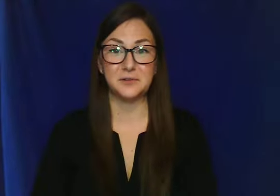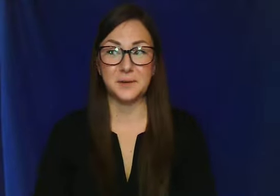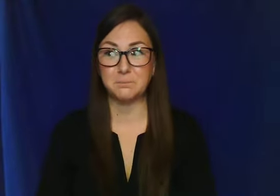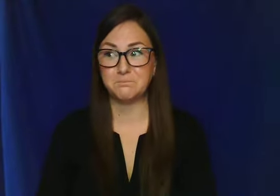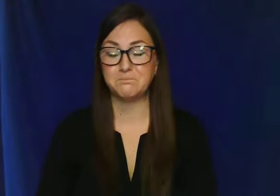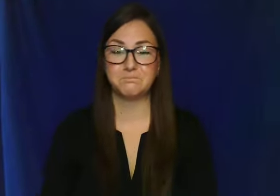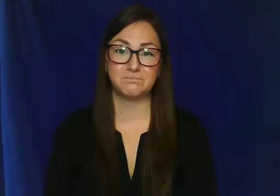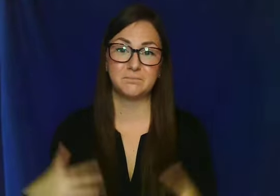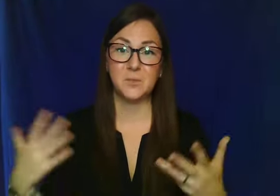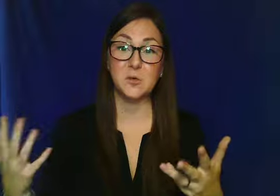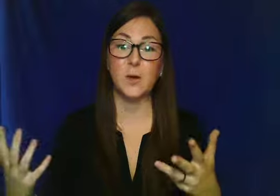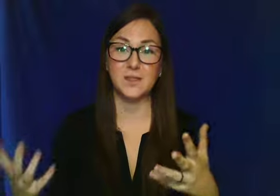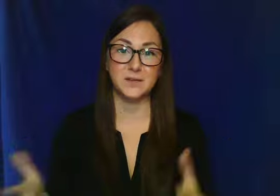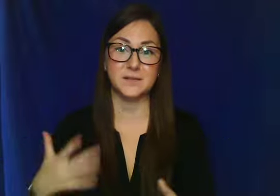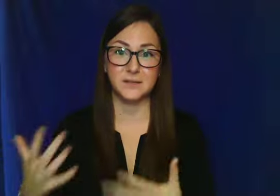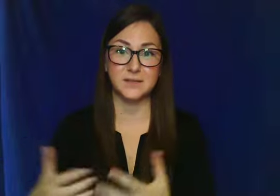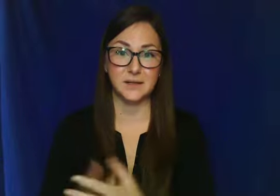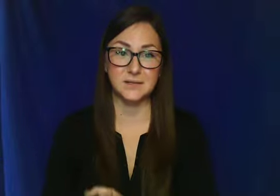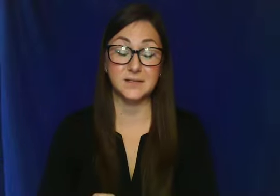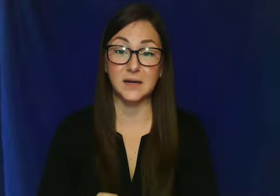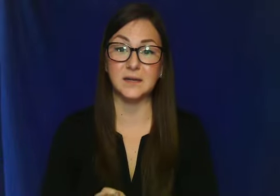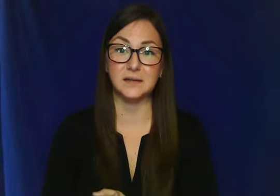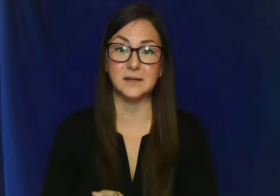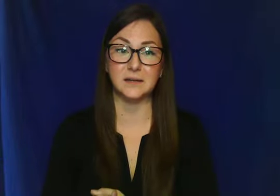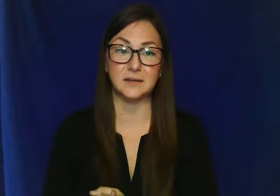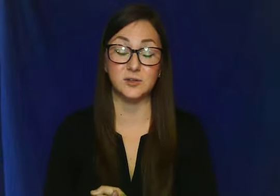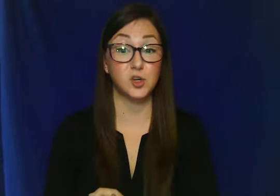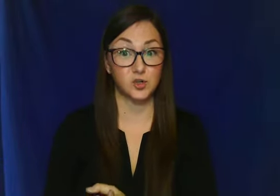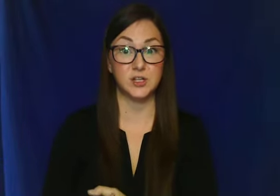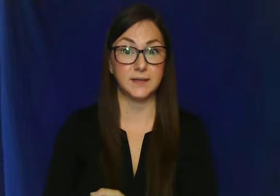the way that it's done in church signs.